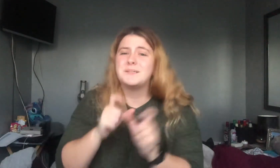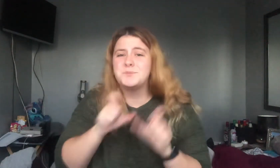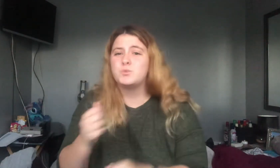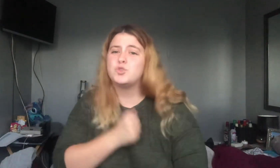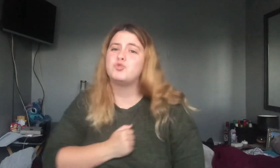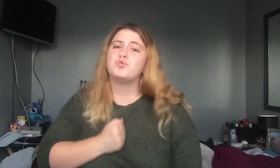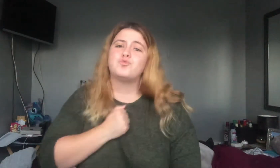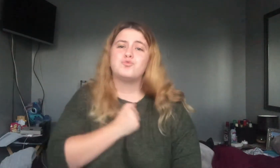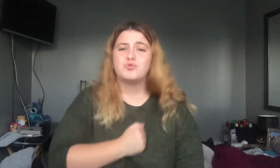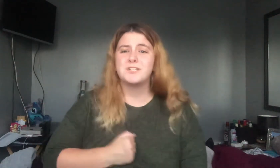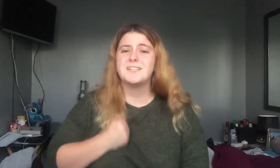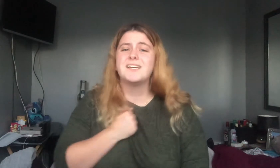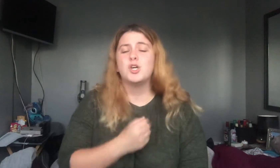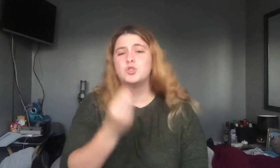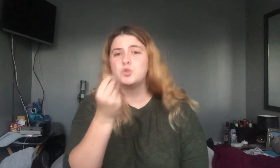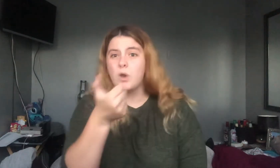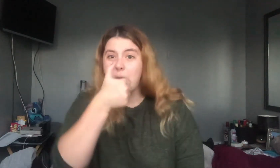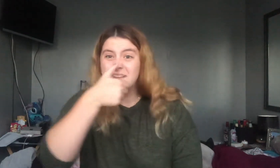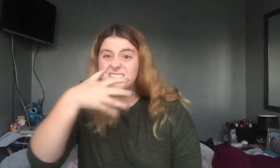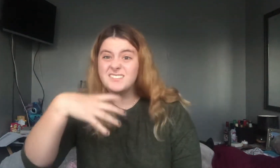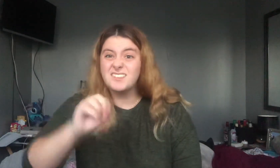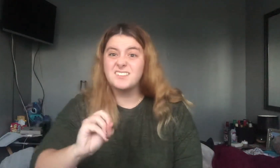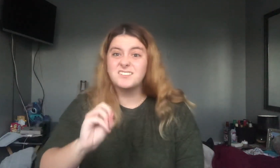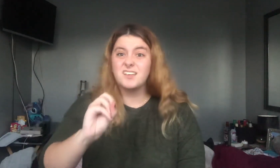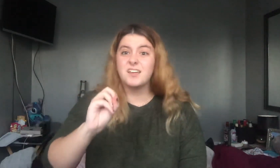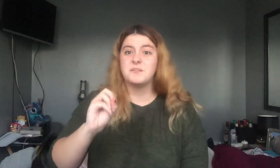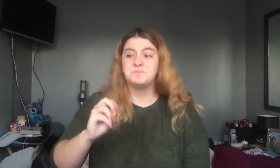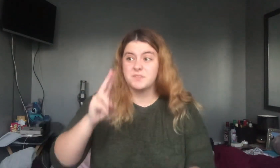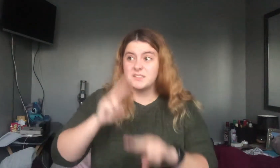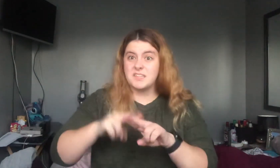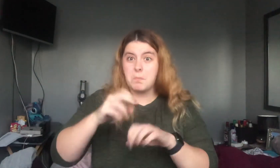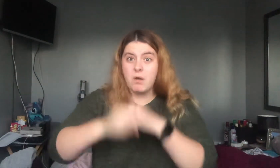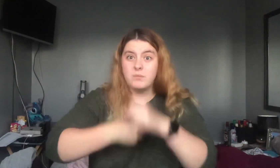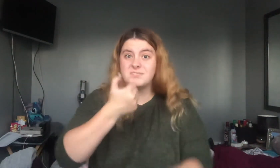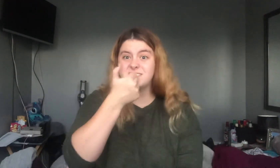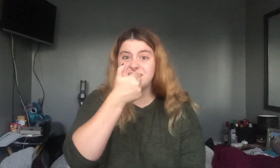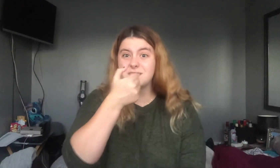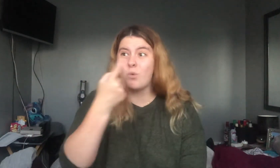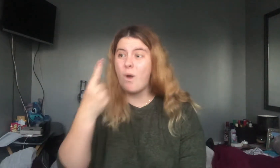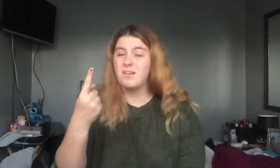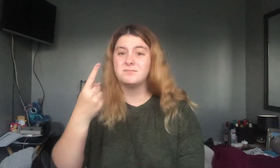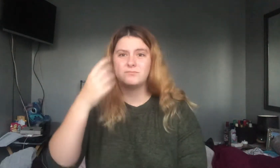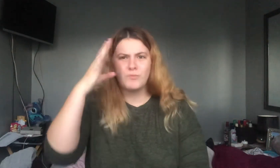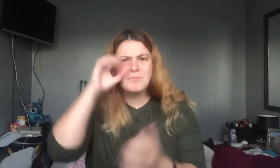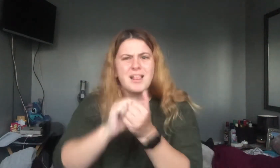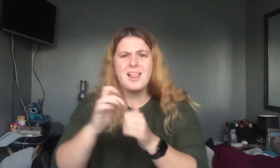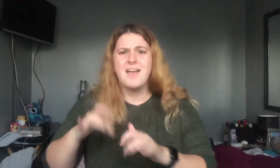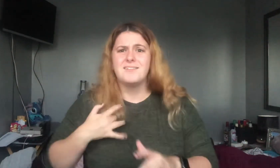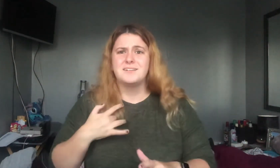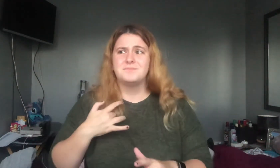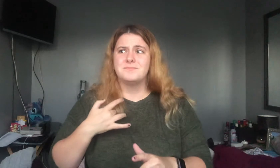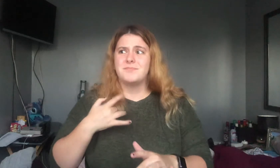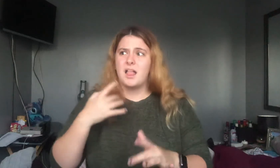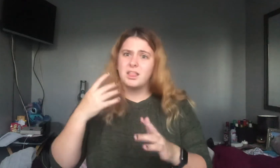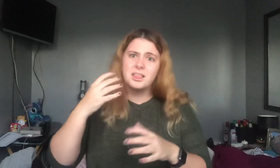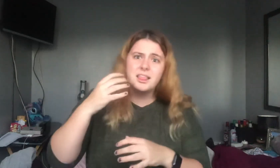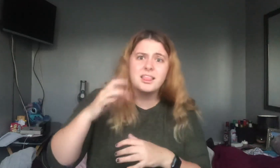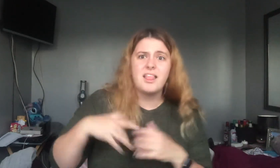Soon I'll be 60 years old. My daddy got 61. Remember life and then your life becomes a better one.